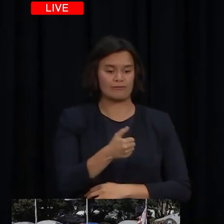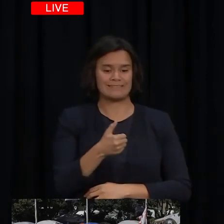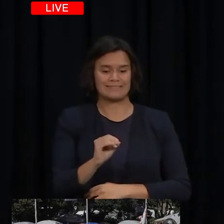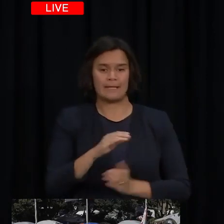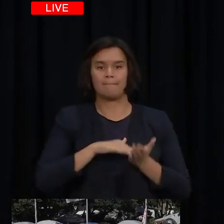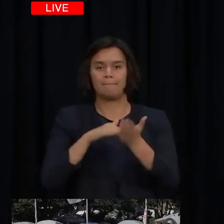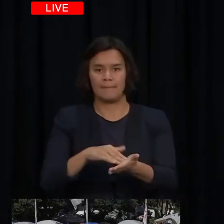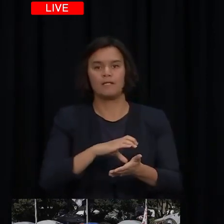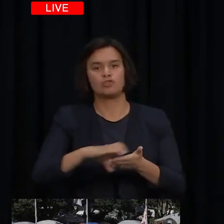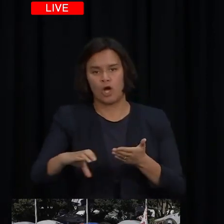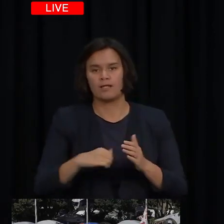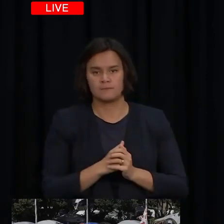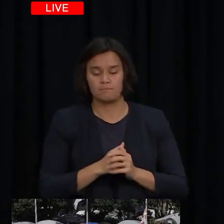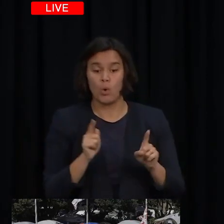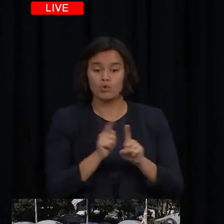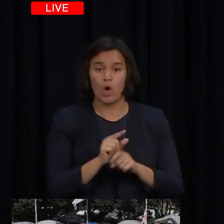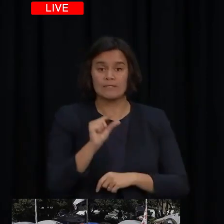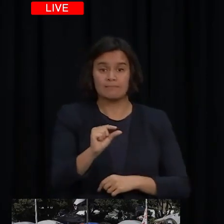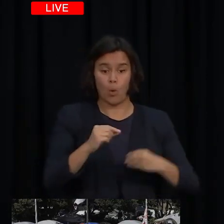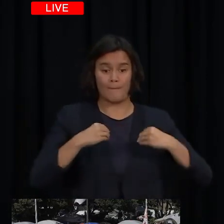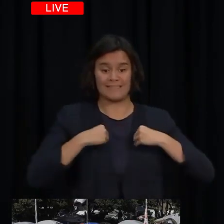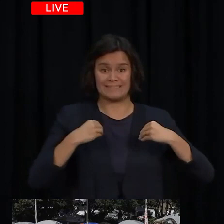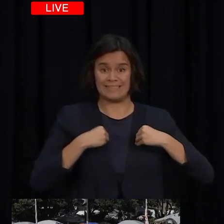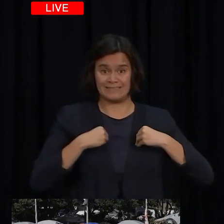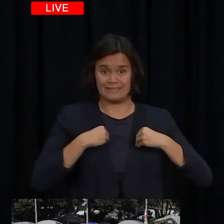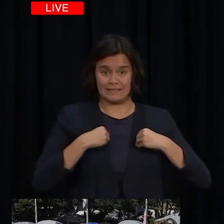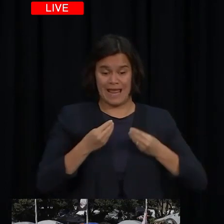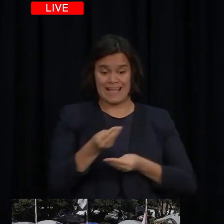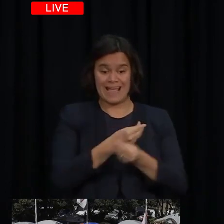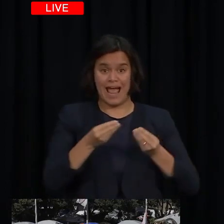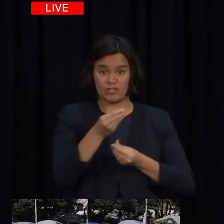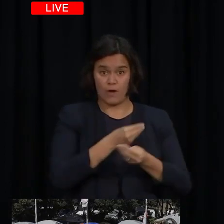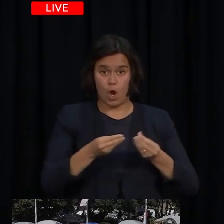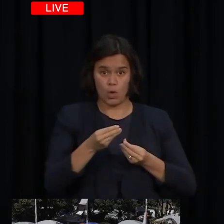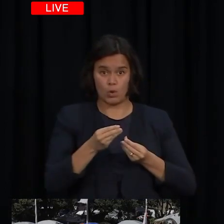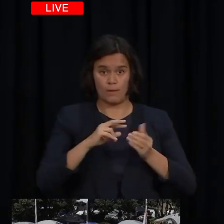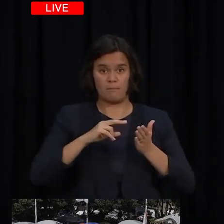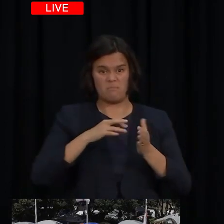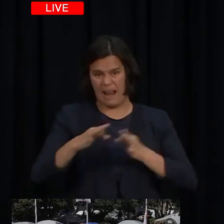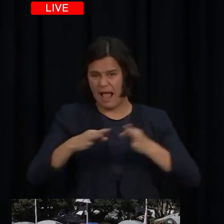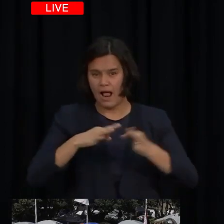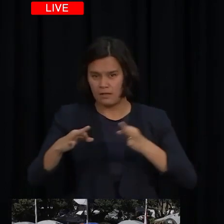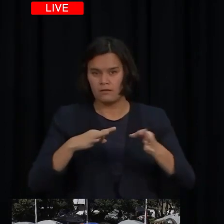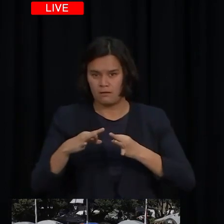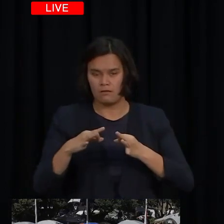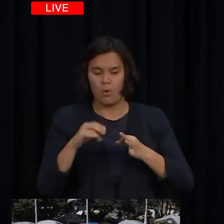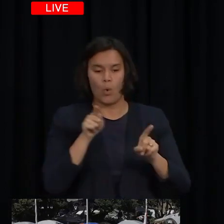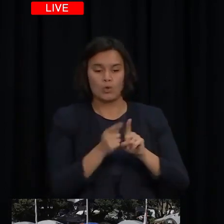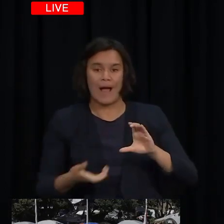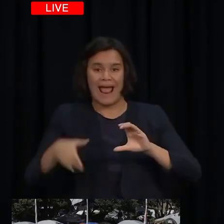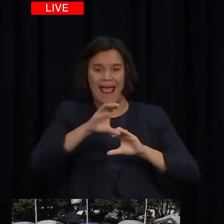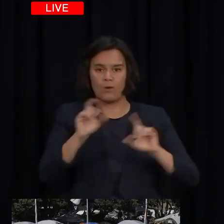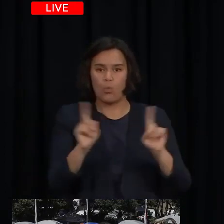we are making changes to the small business cash flow loan scheme to increase the amount of funding available to eligible businesses through a new top-up loan.